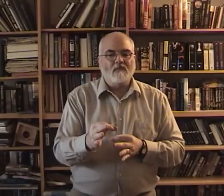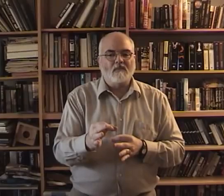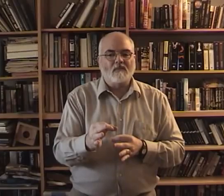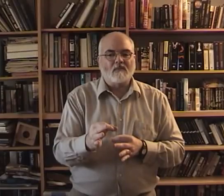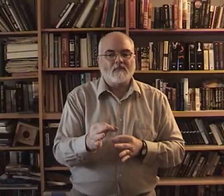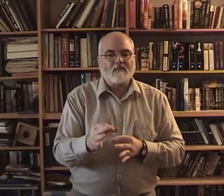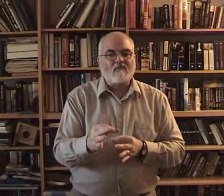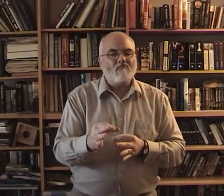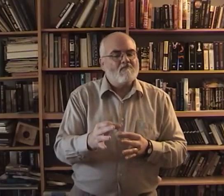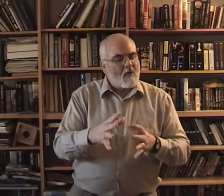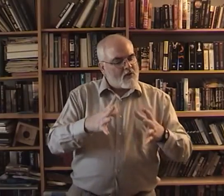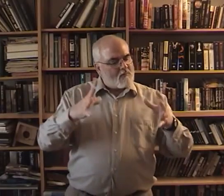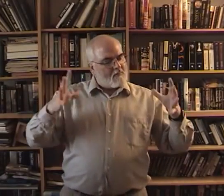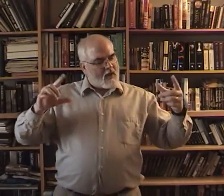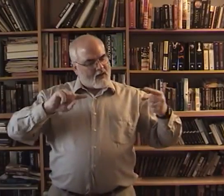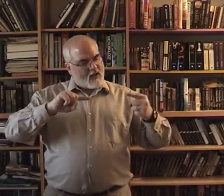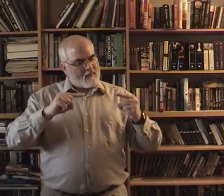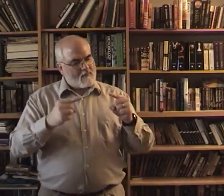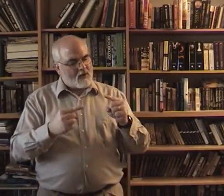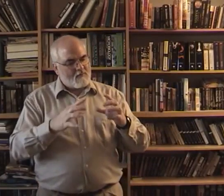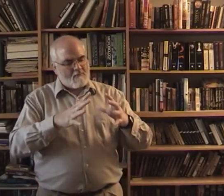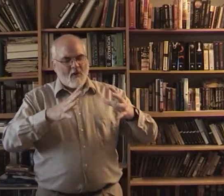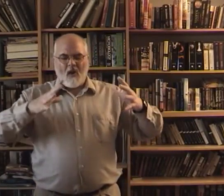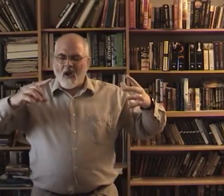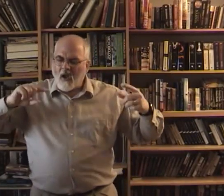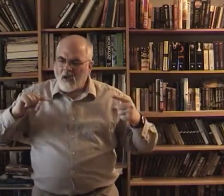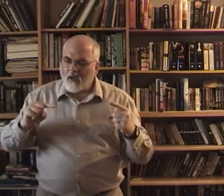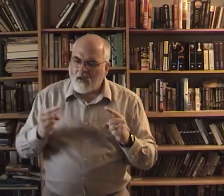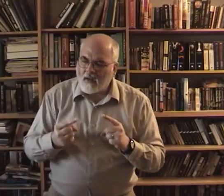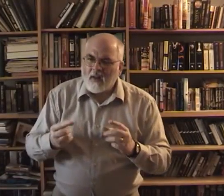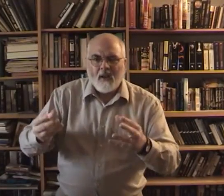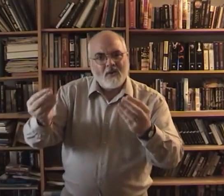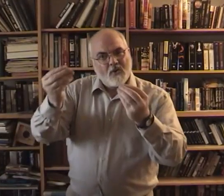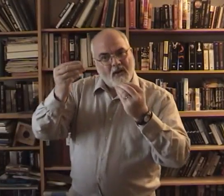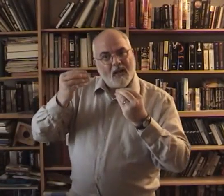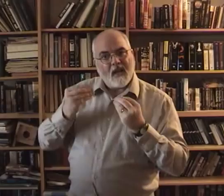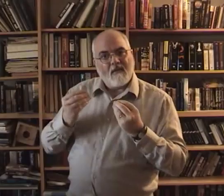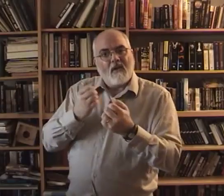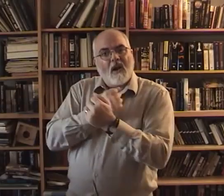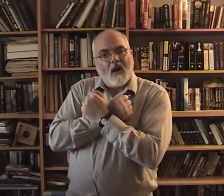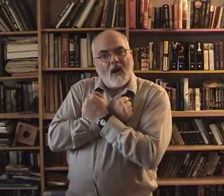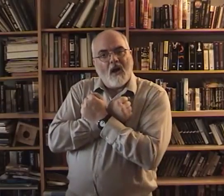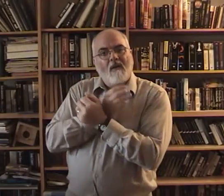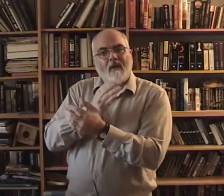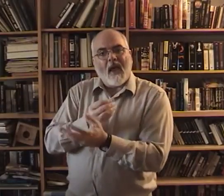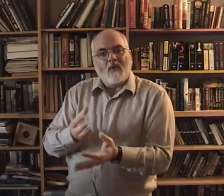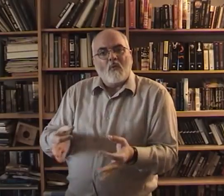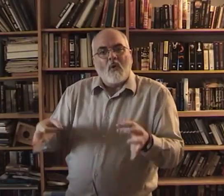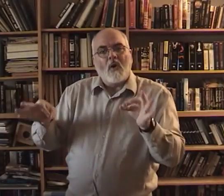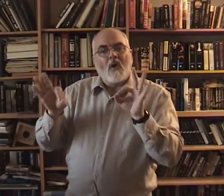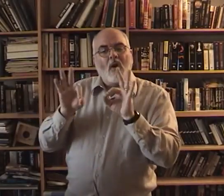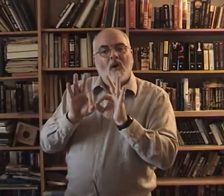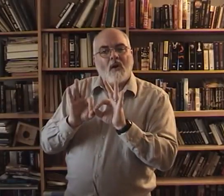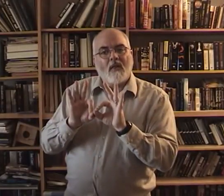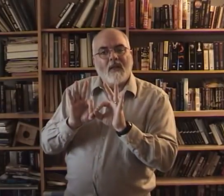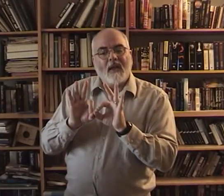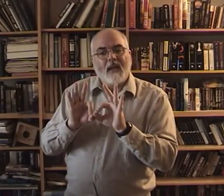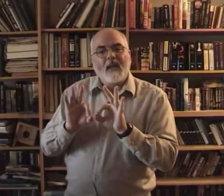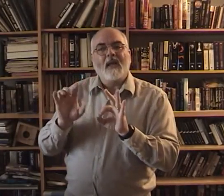much pain and much hurt to give love and worth he